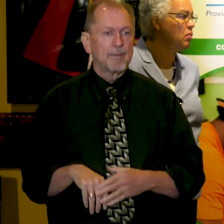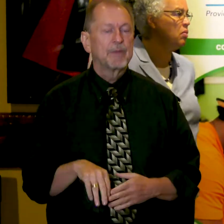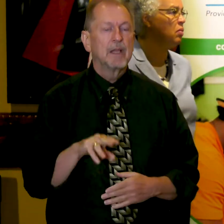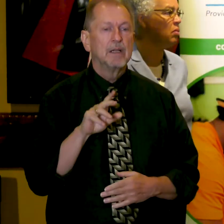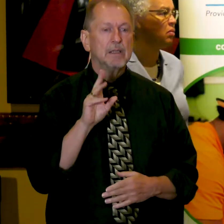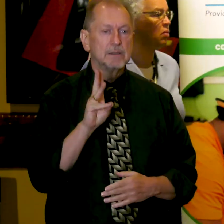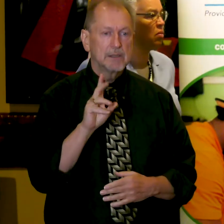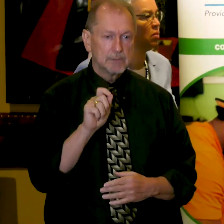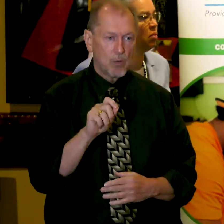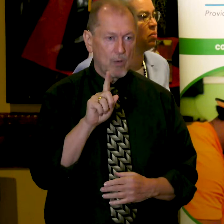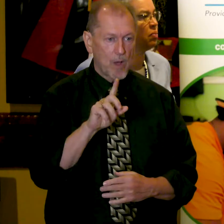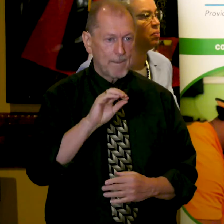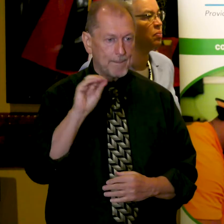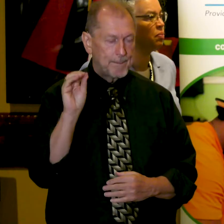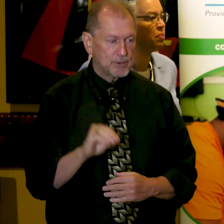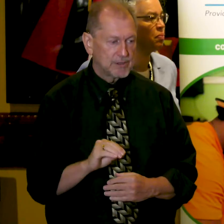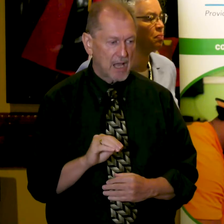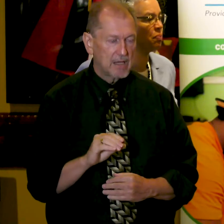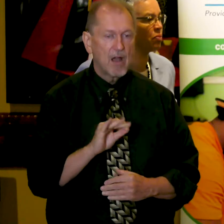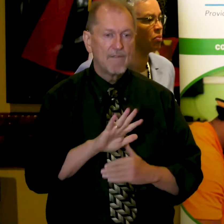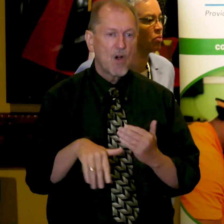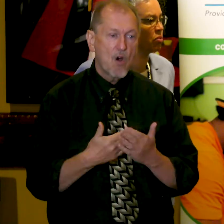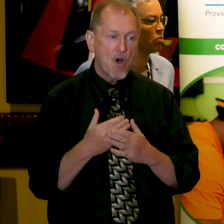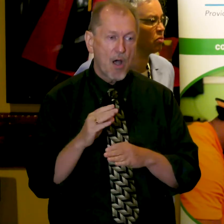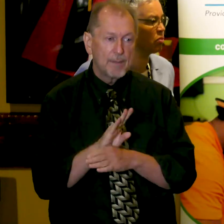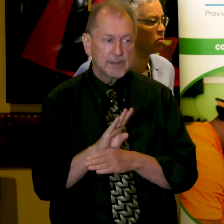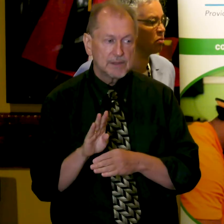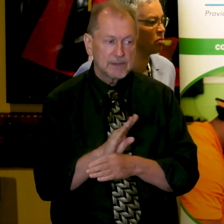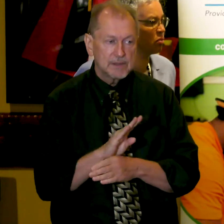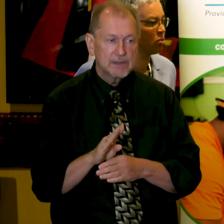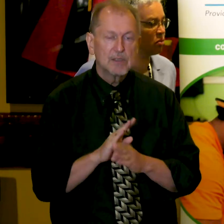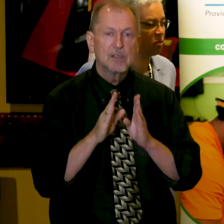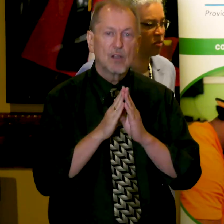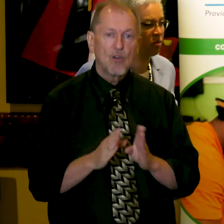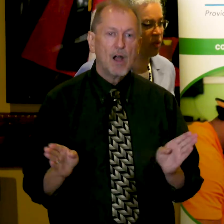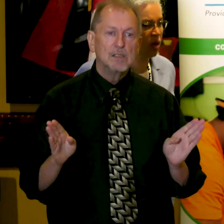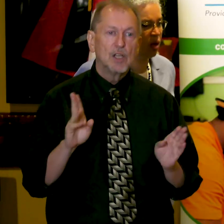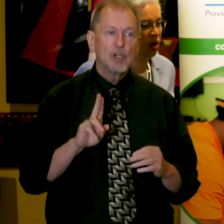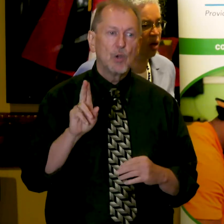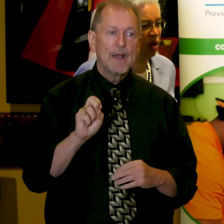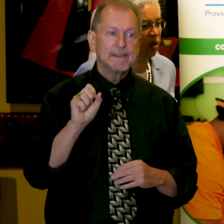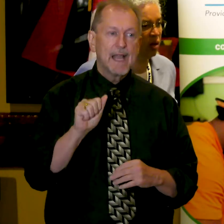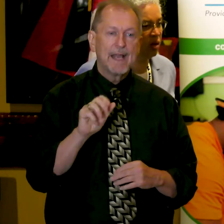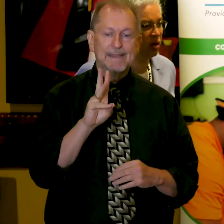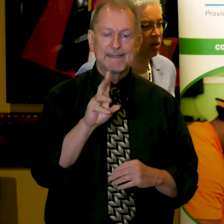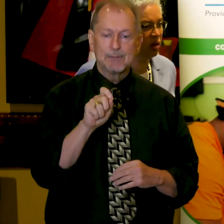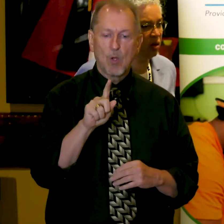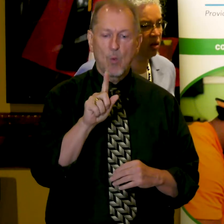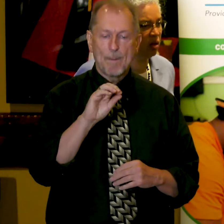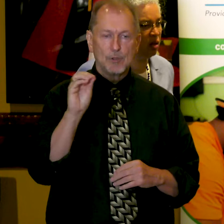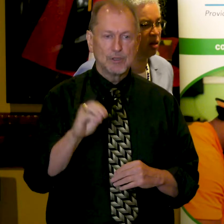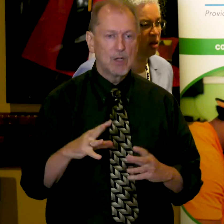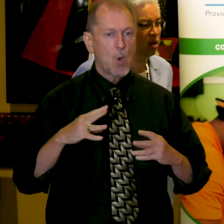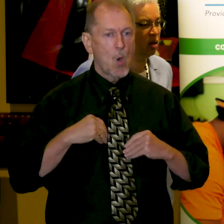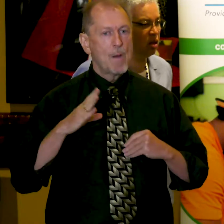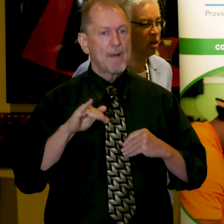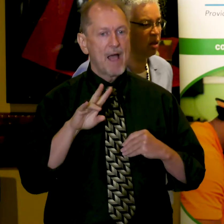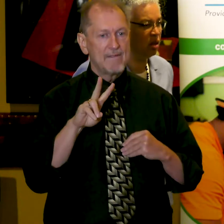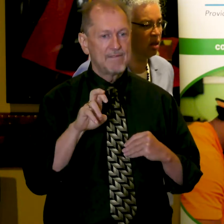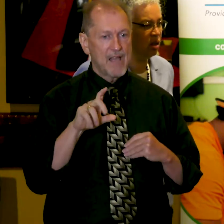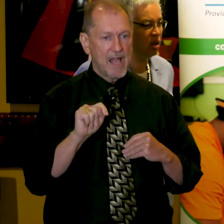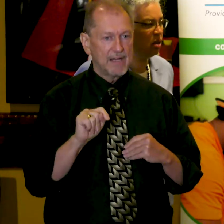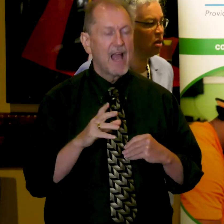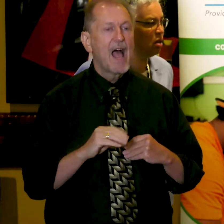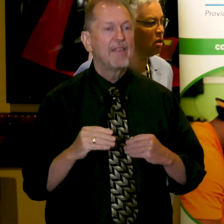% of all businesses across the nation are owned by veterans and employ approximately